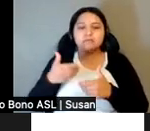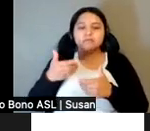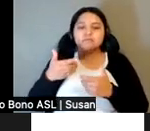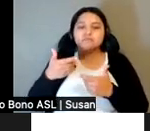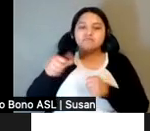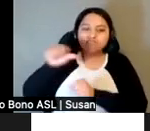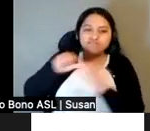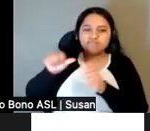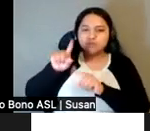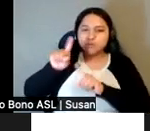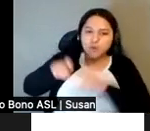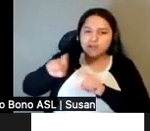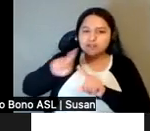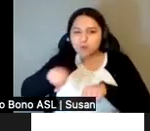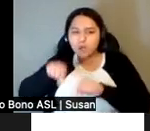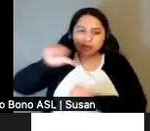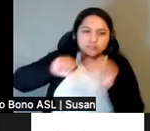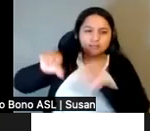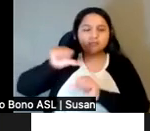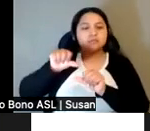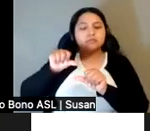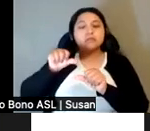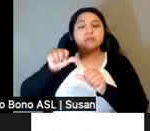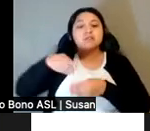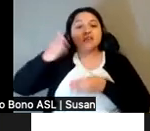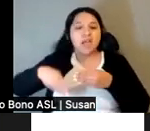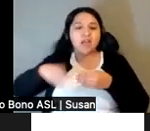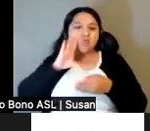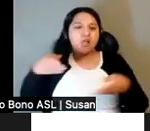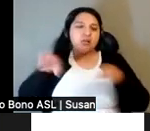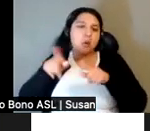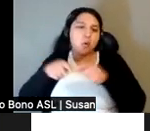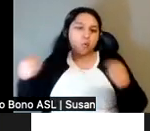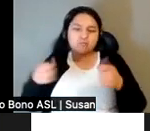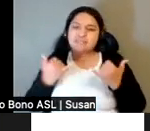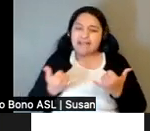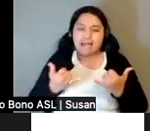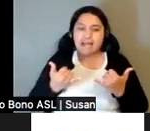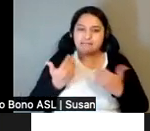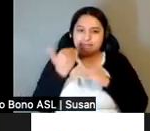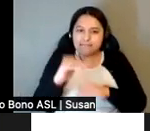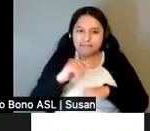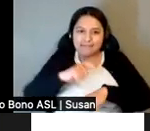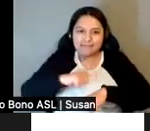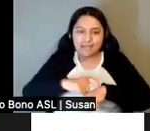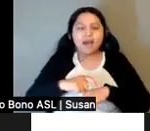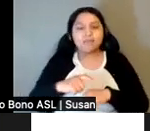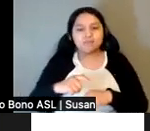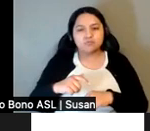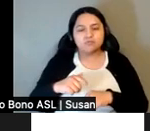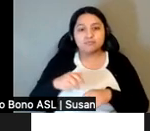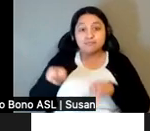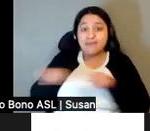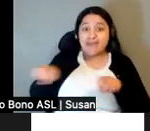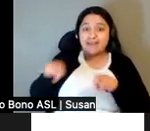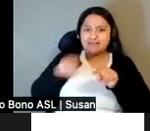and then we will close. So we don't have much time today. So each of these people, as many of you know, are